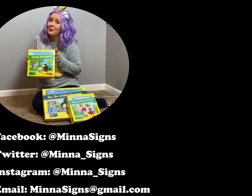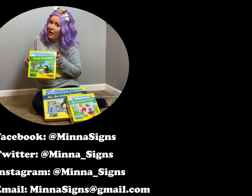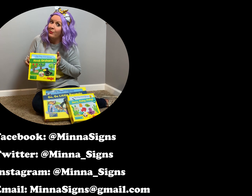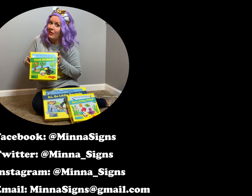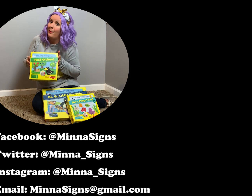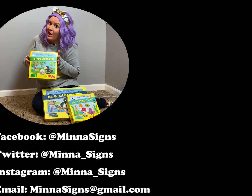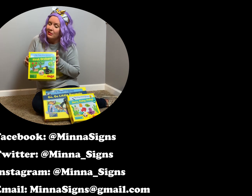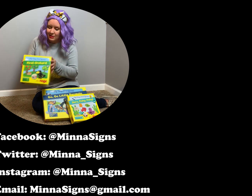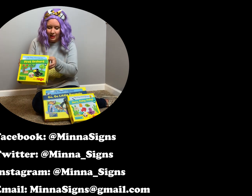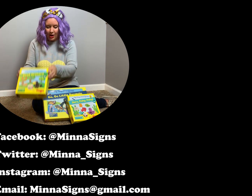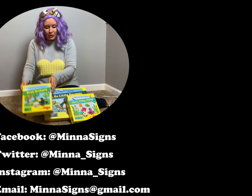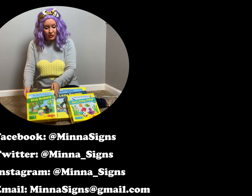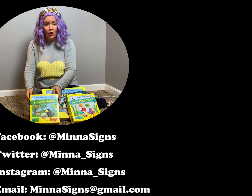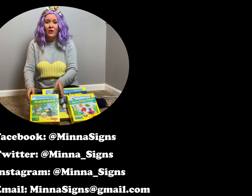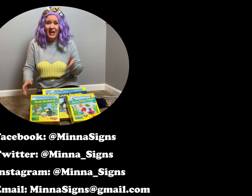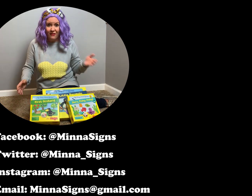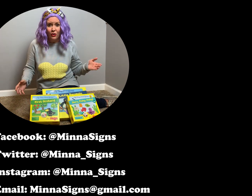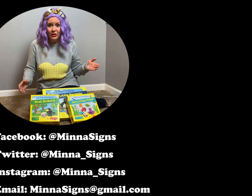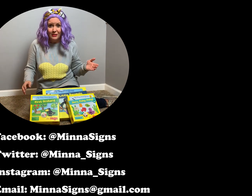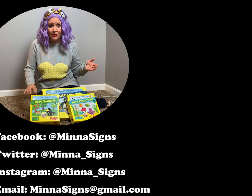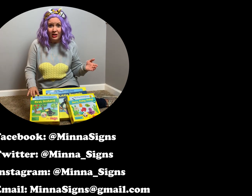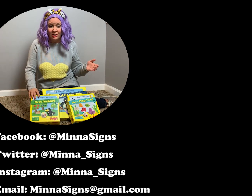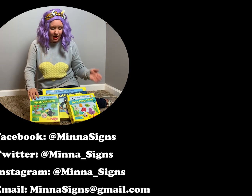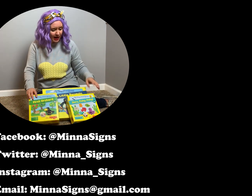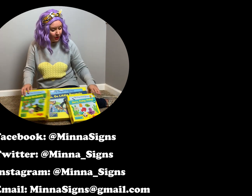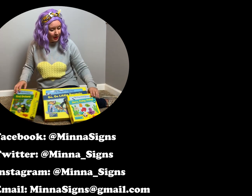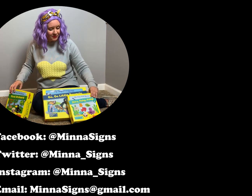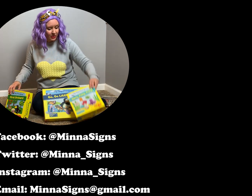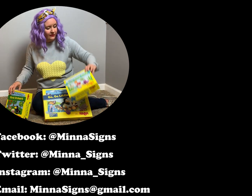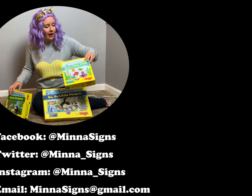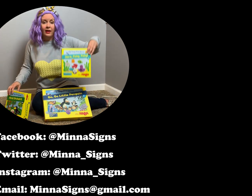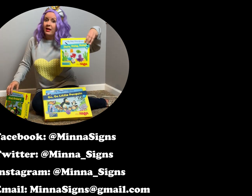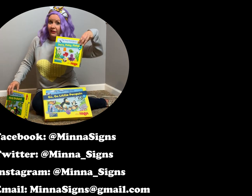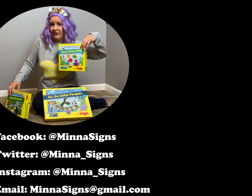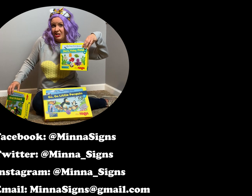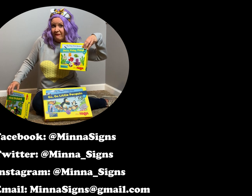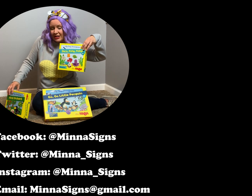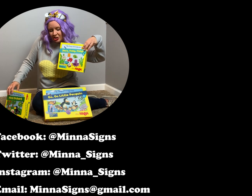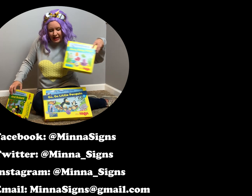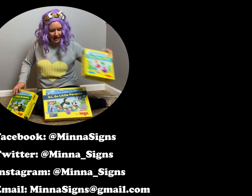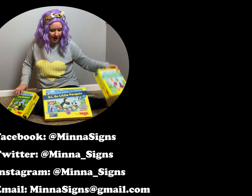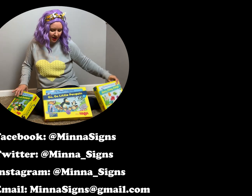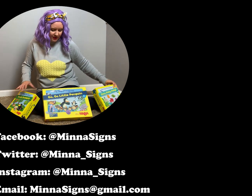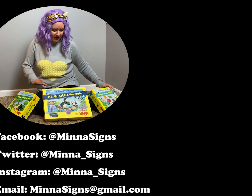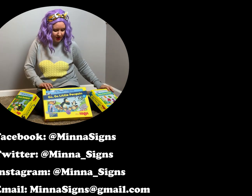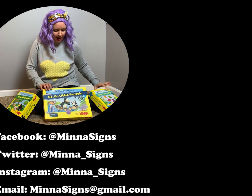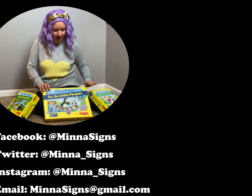probably the best. So, they have other games I want you to check out. They've got Here Fishy Fishy. They've got